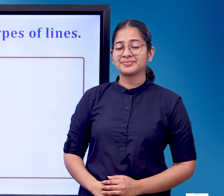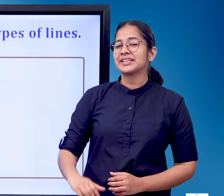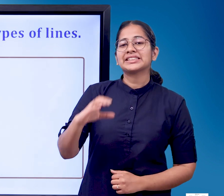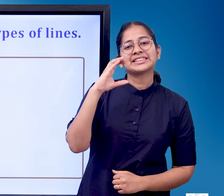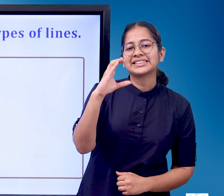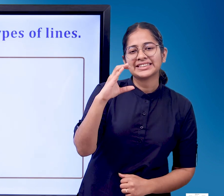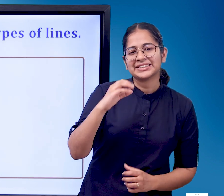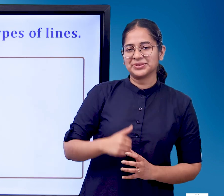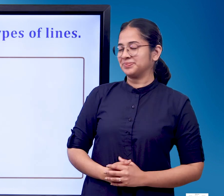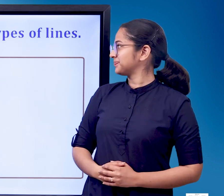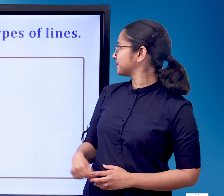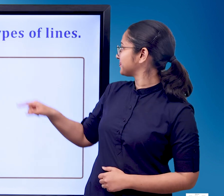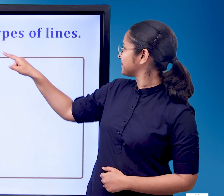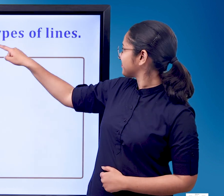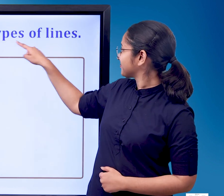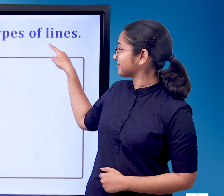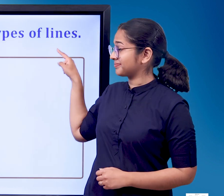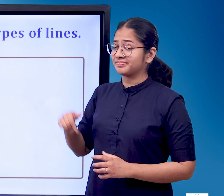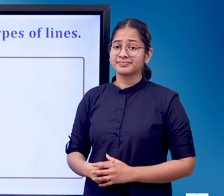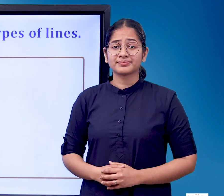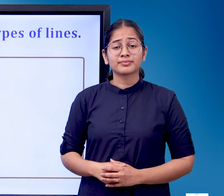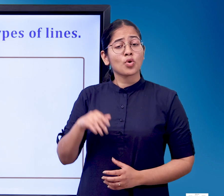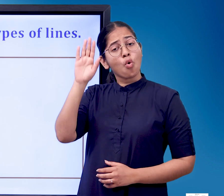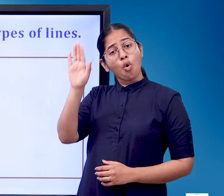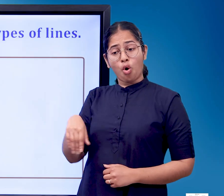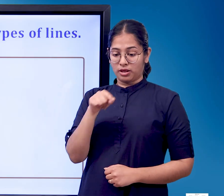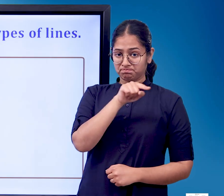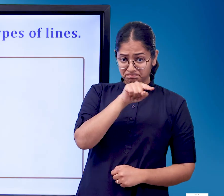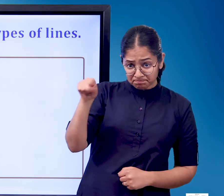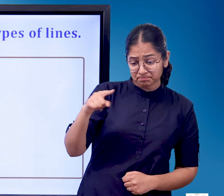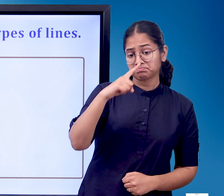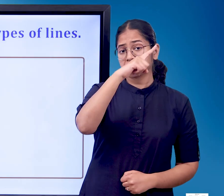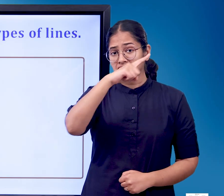C. Draw a design using all types of lines in the given space